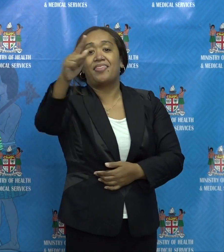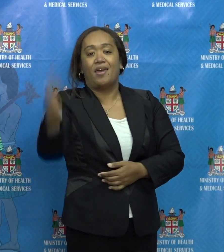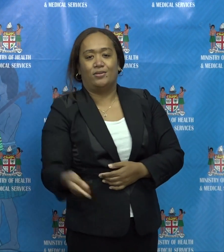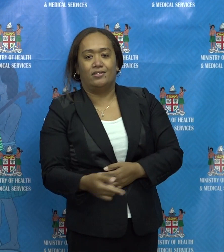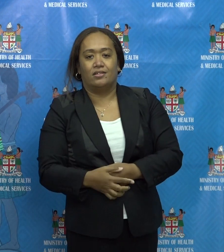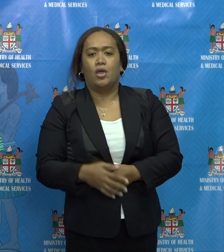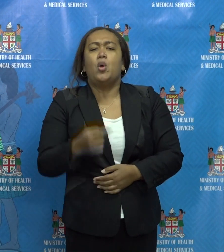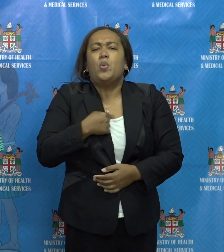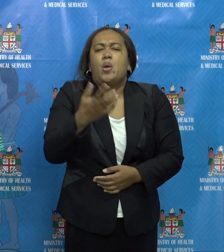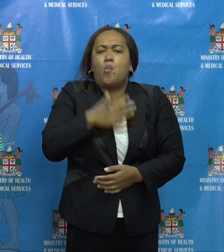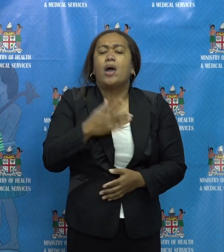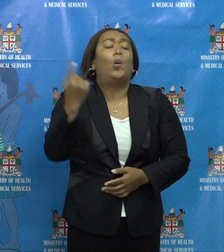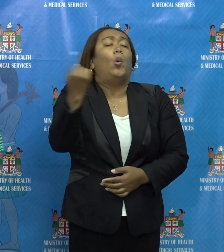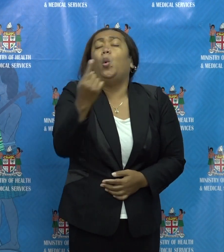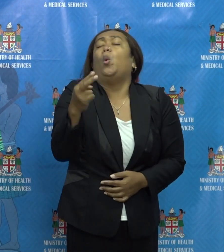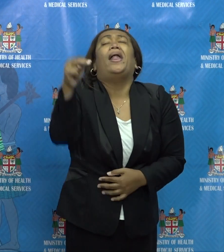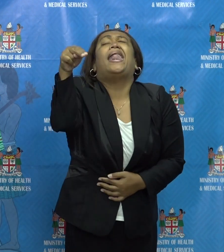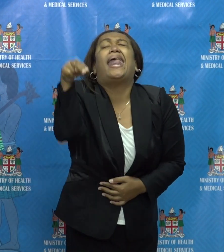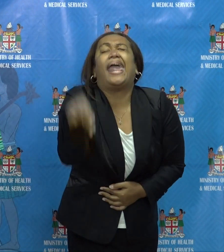genuinely needs this assistance.